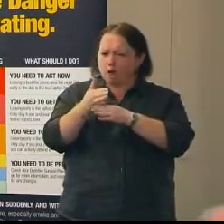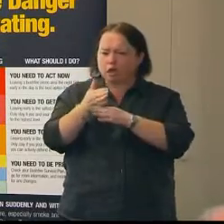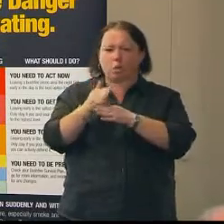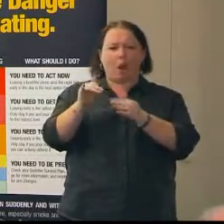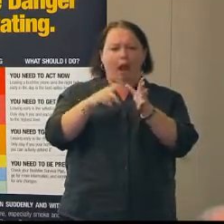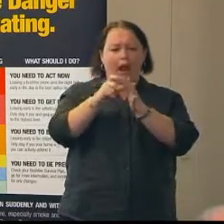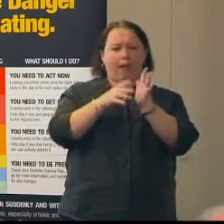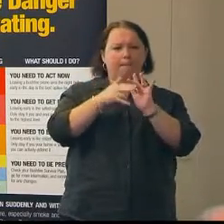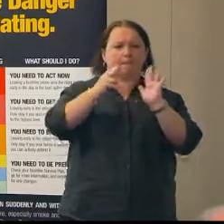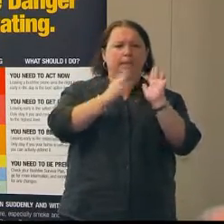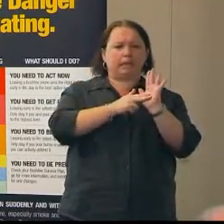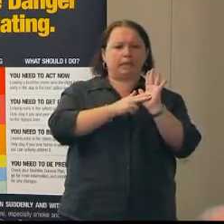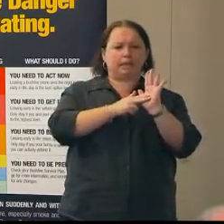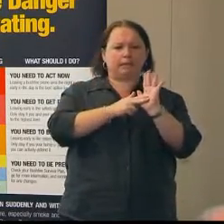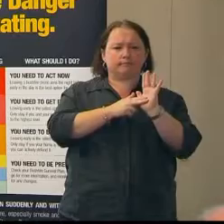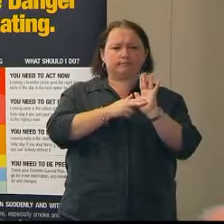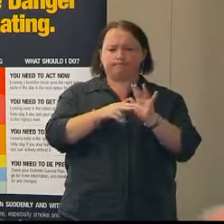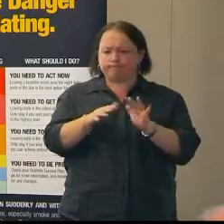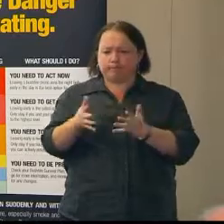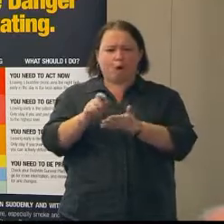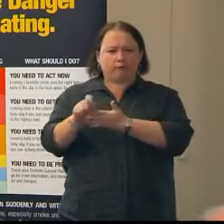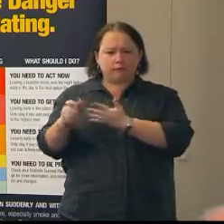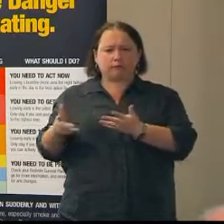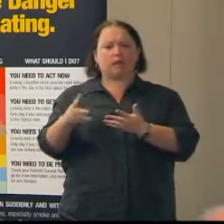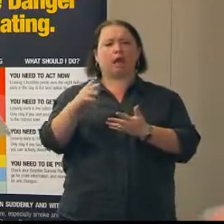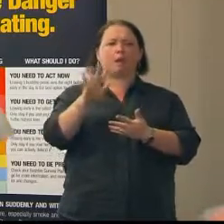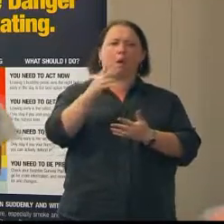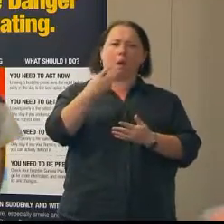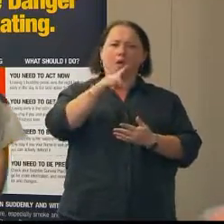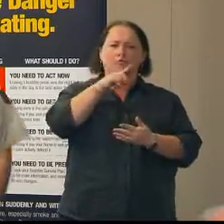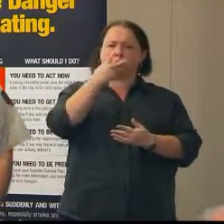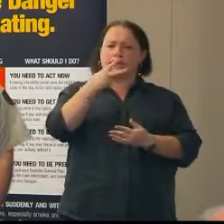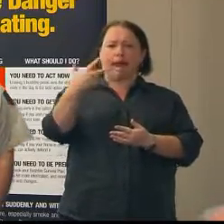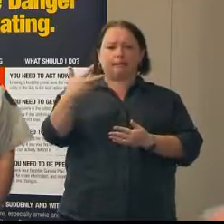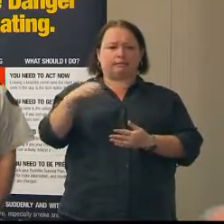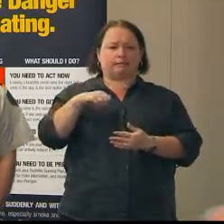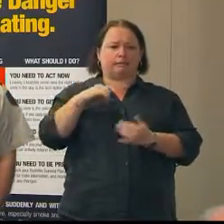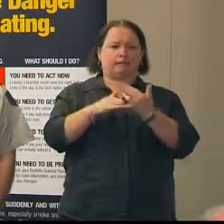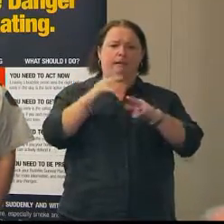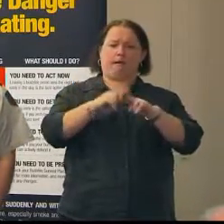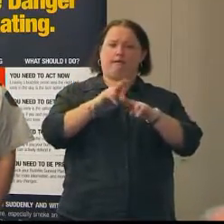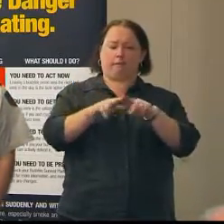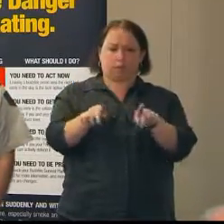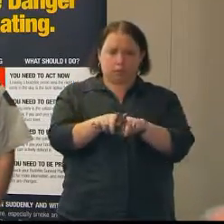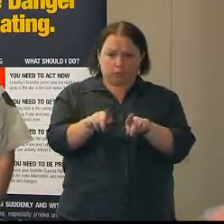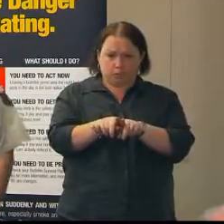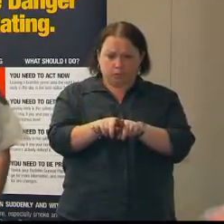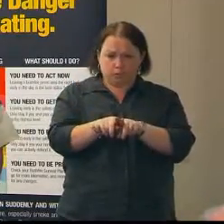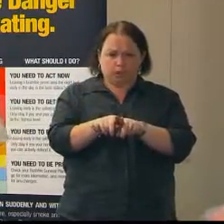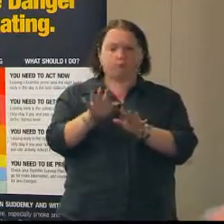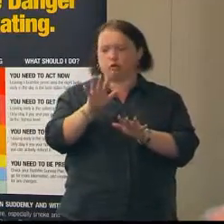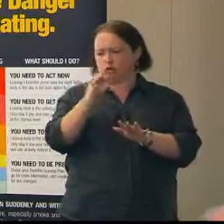or admin support role, and then we've got about 128 staff that, 125